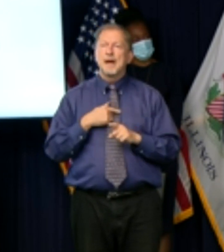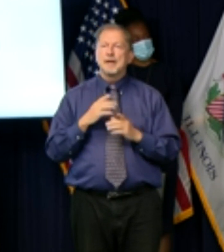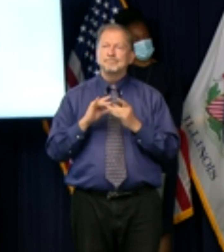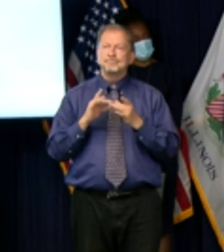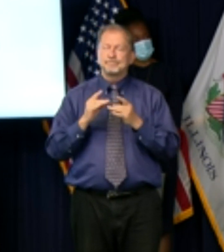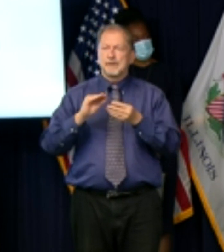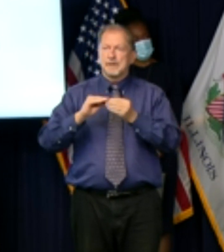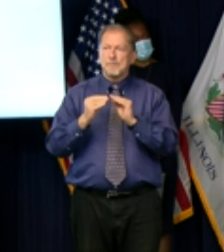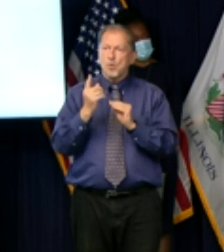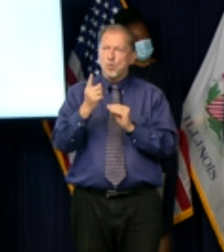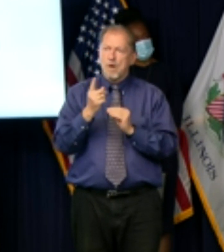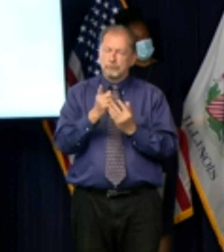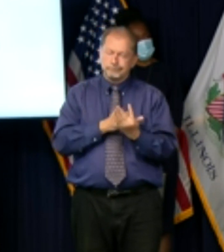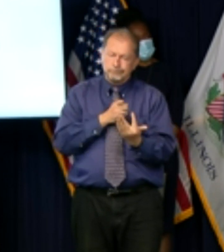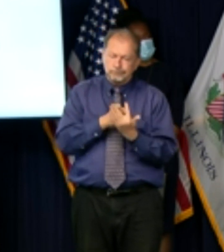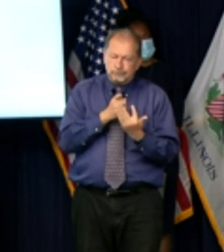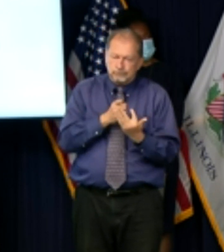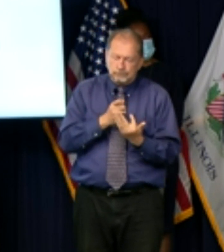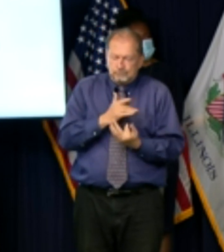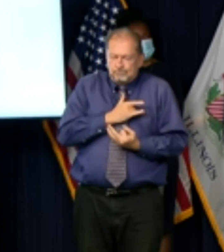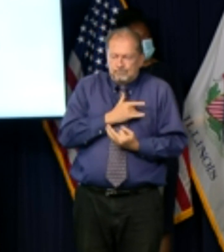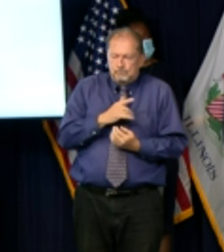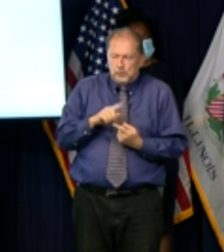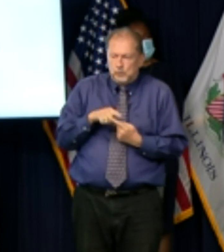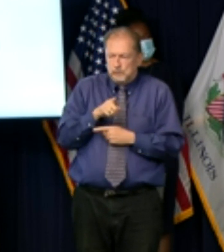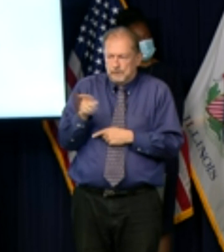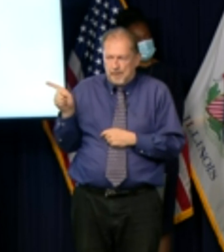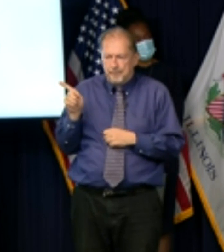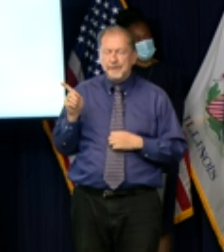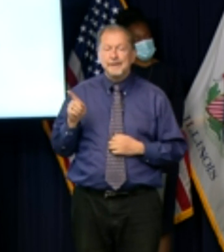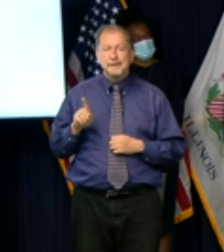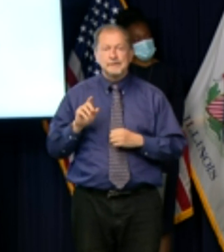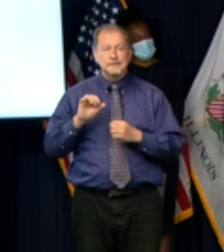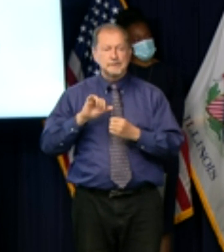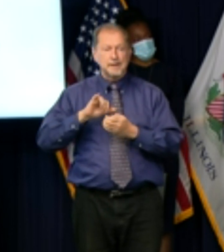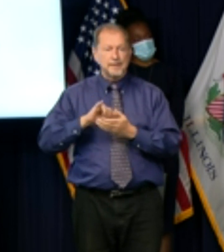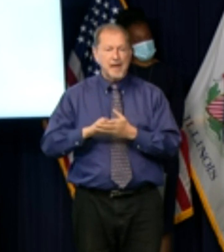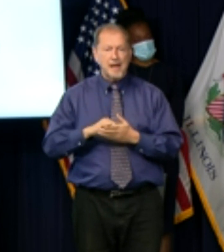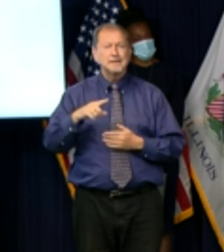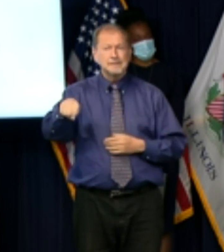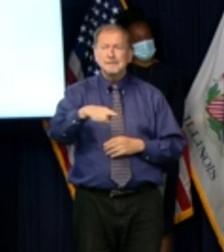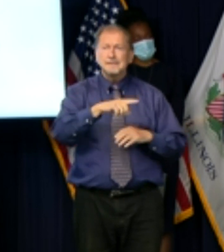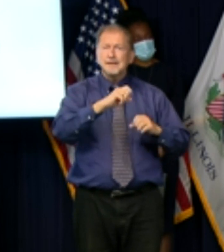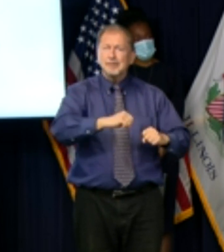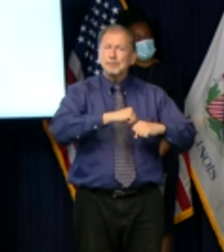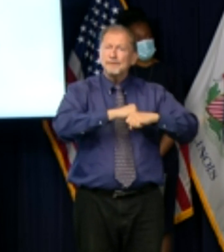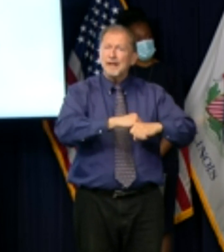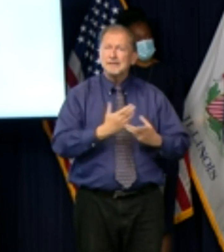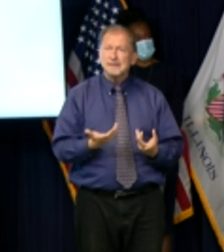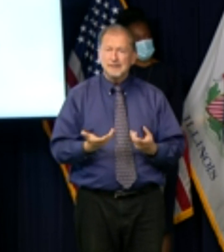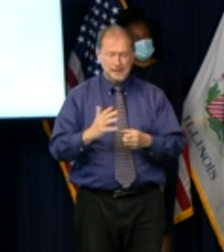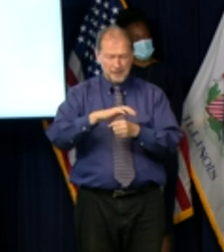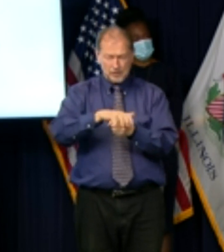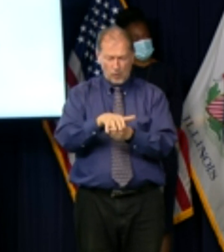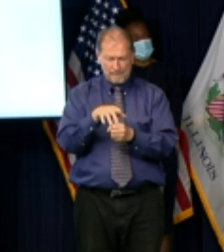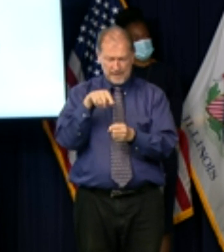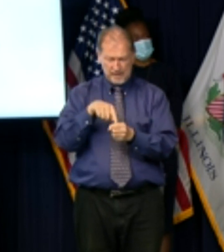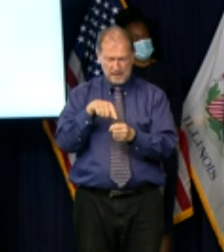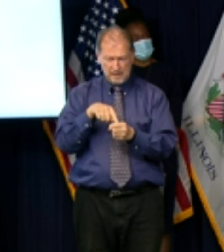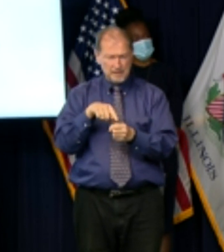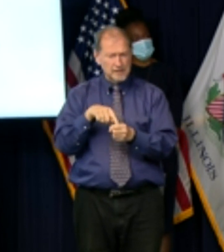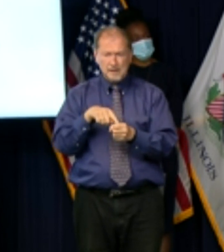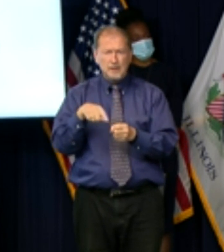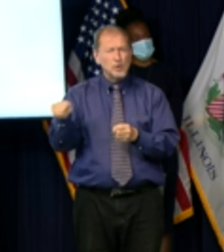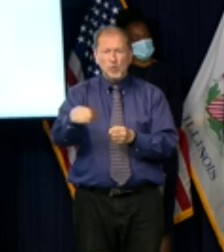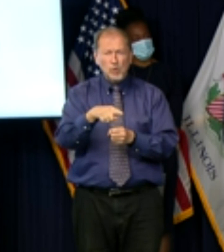compelling to them is that this is something that's preventable um it's a public health emergency so